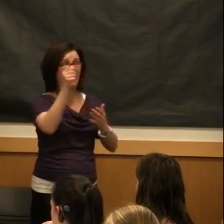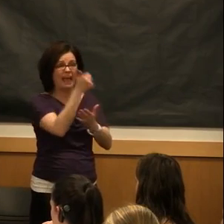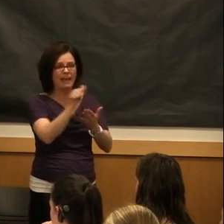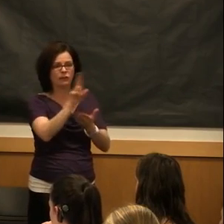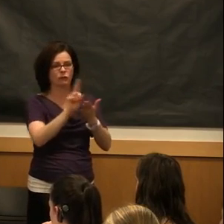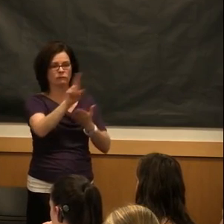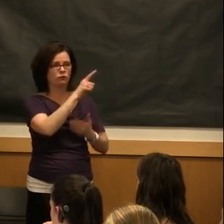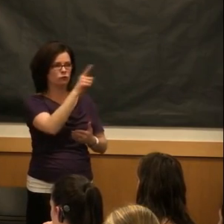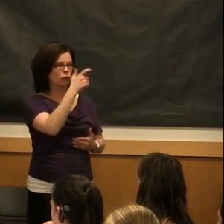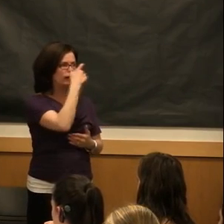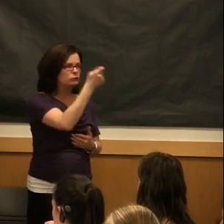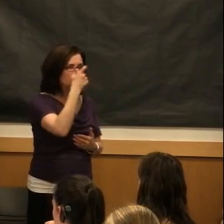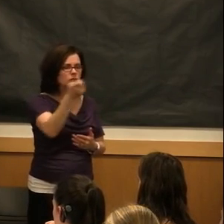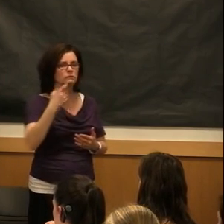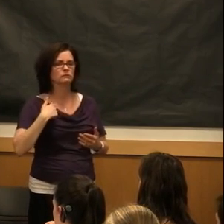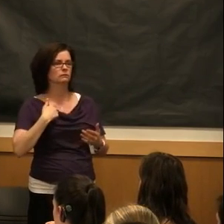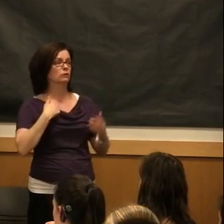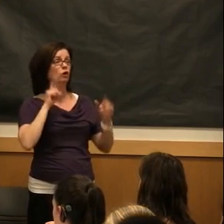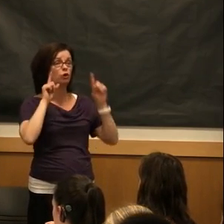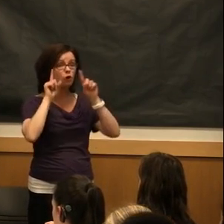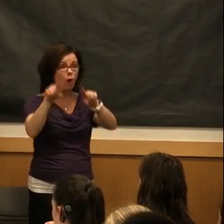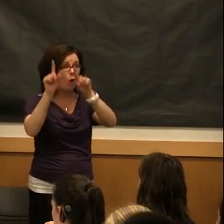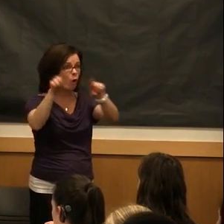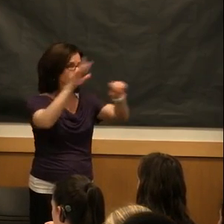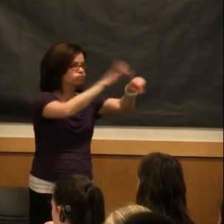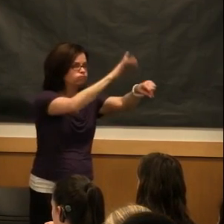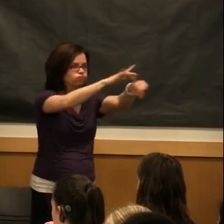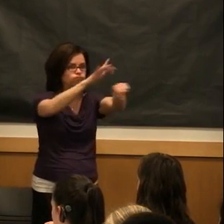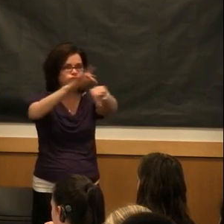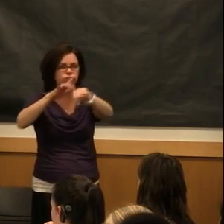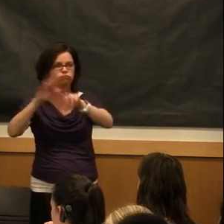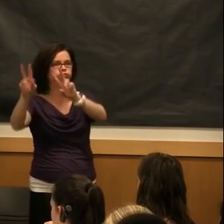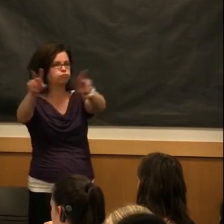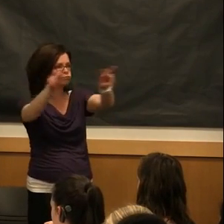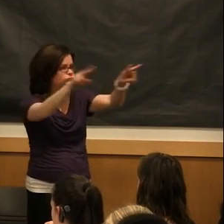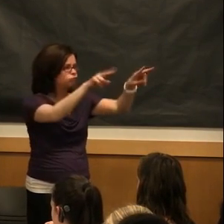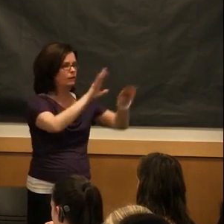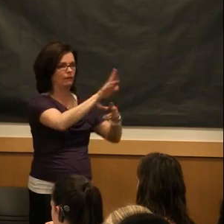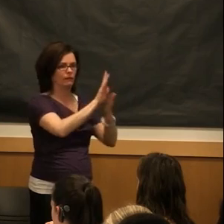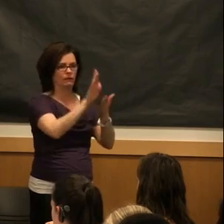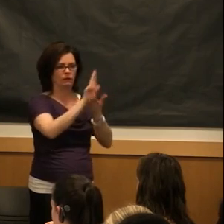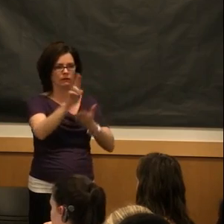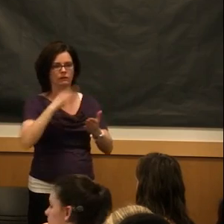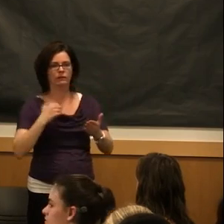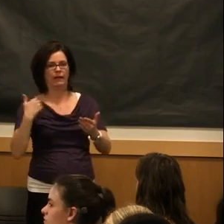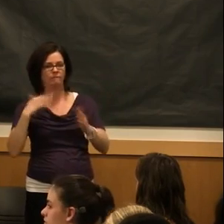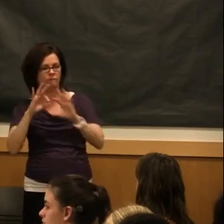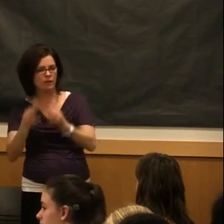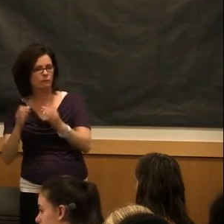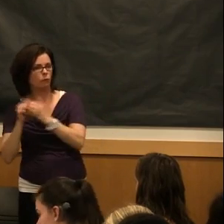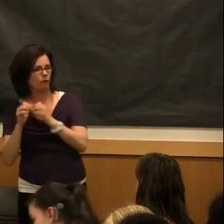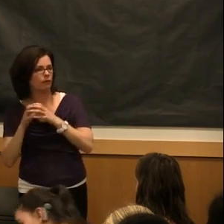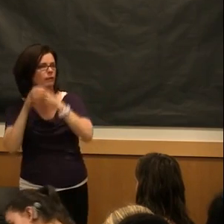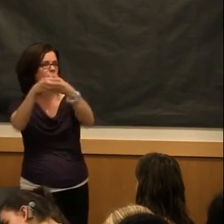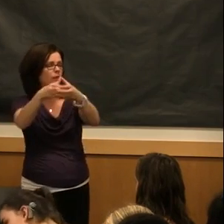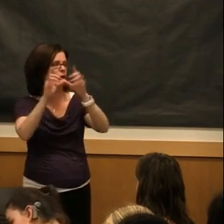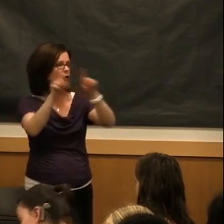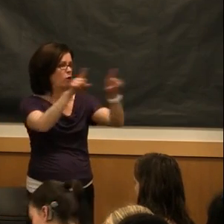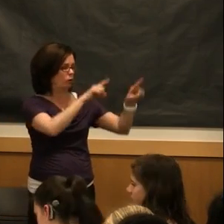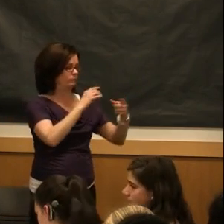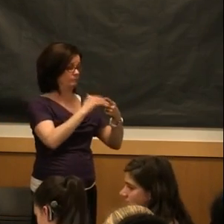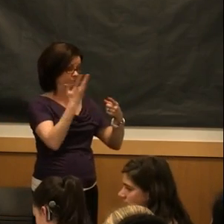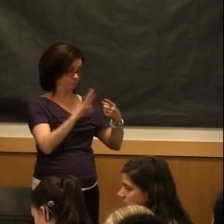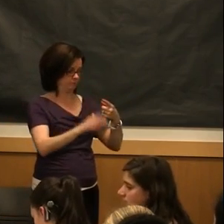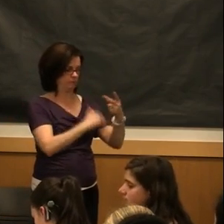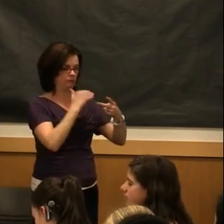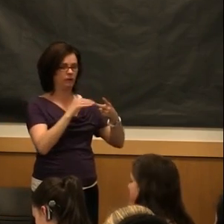going to. Tour their campuses. Visit them. Bring your families with you to visit them. Then we want you to complete your financial aid